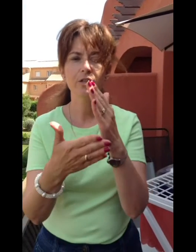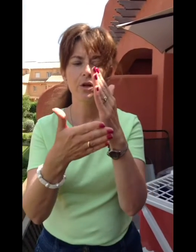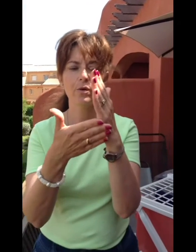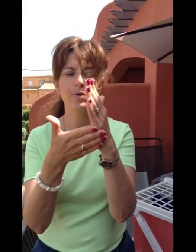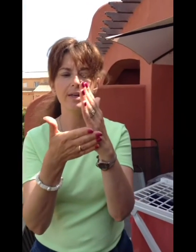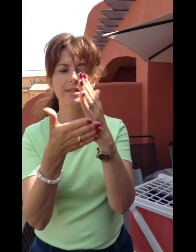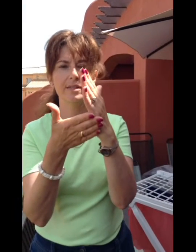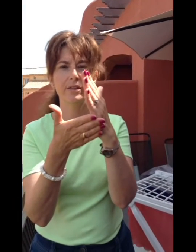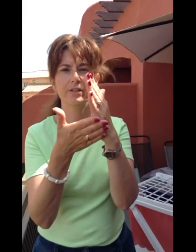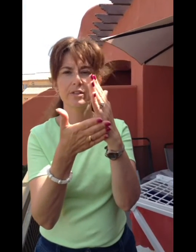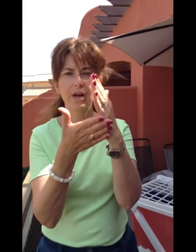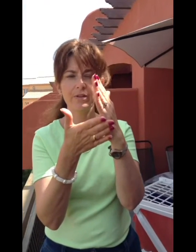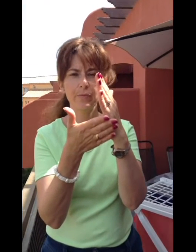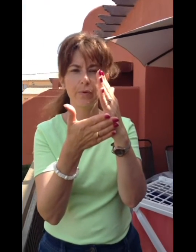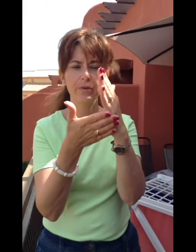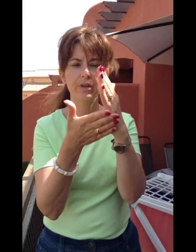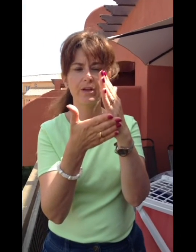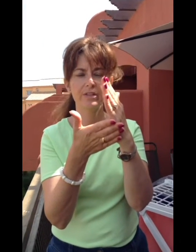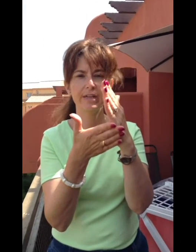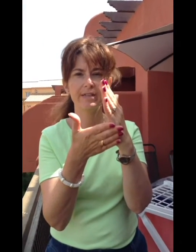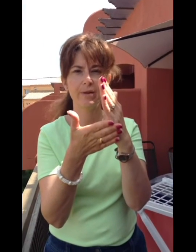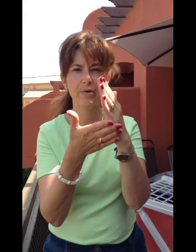press the totality point and just take a deep breath.